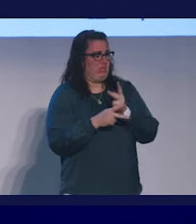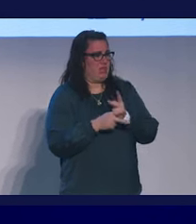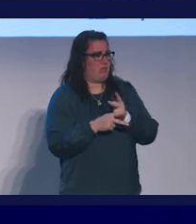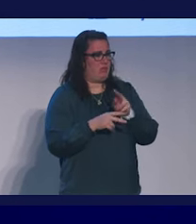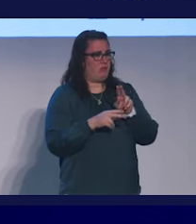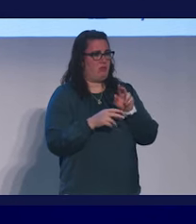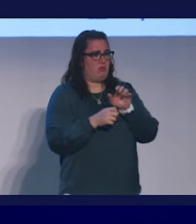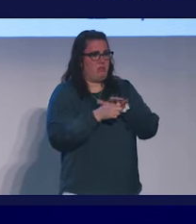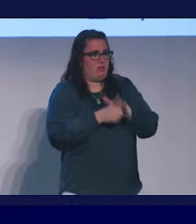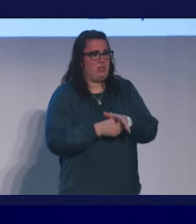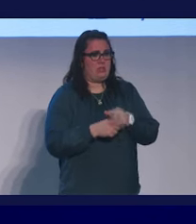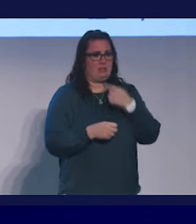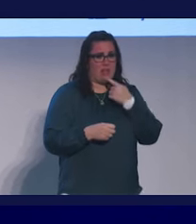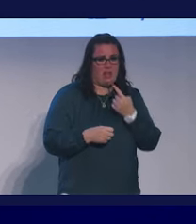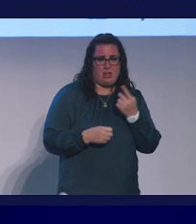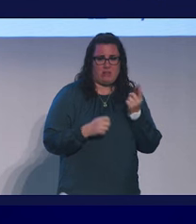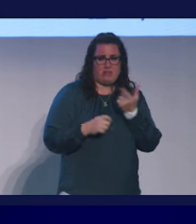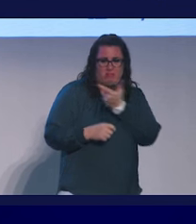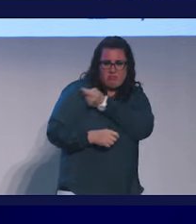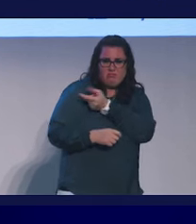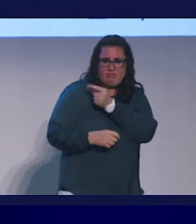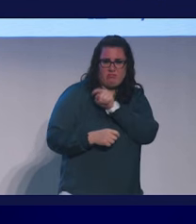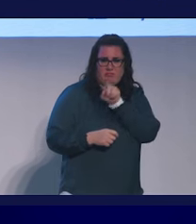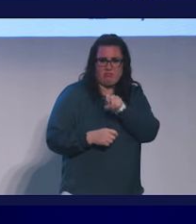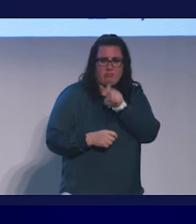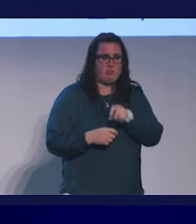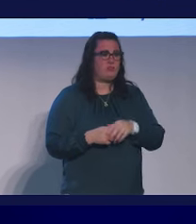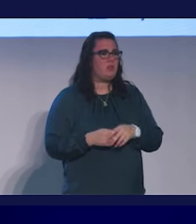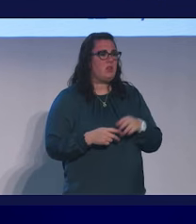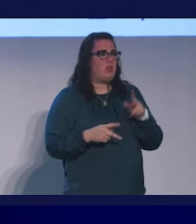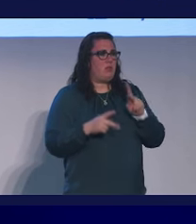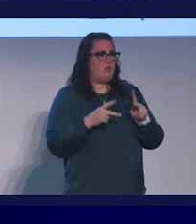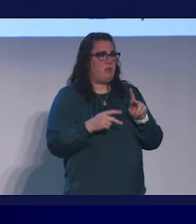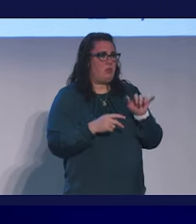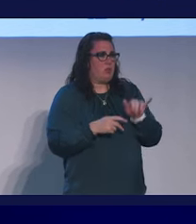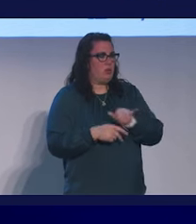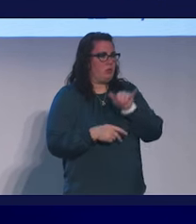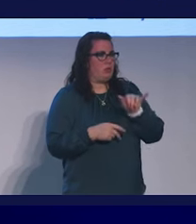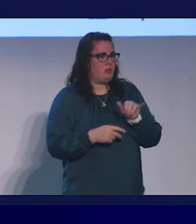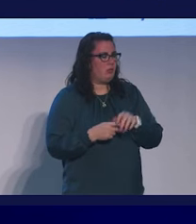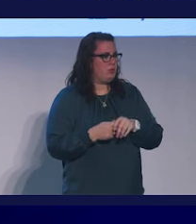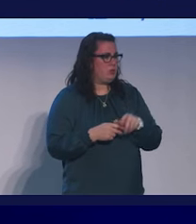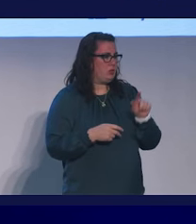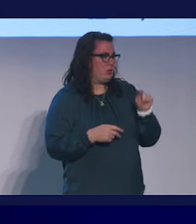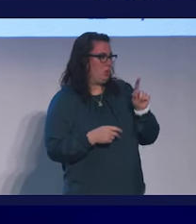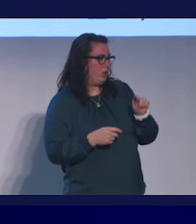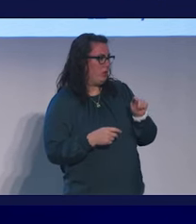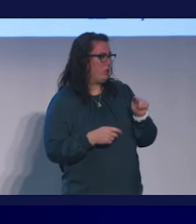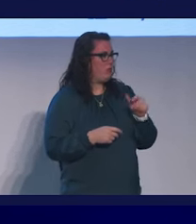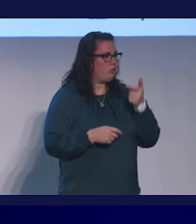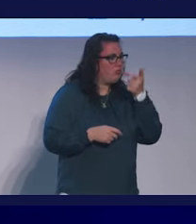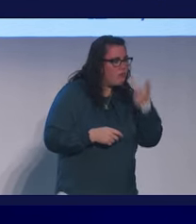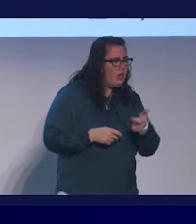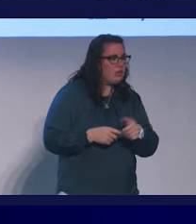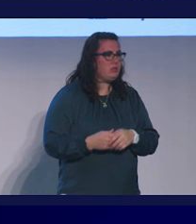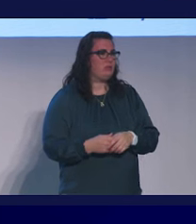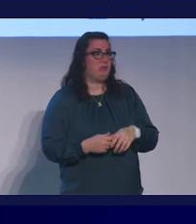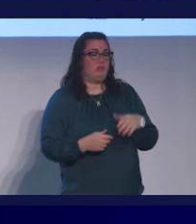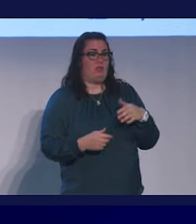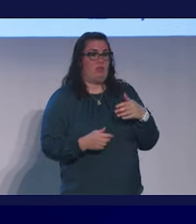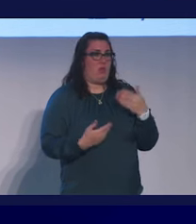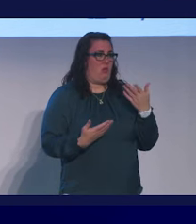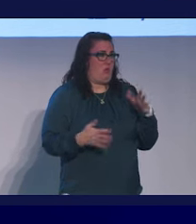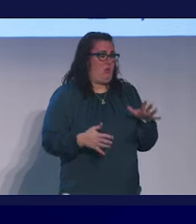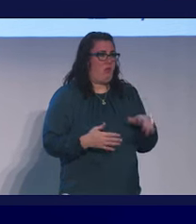urging people to get vaccinated. Folks were going on YouTube, and Twitter, and who knows